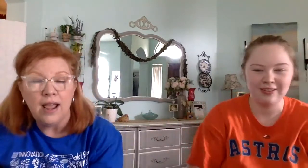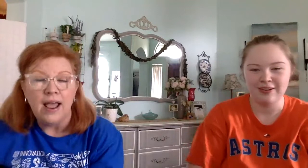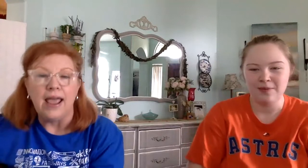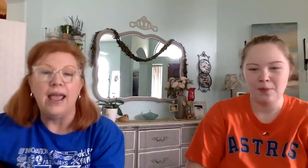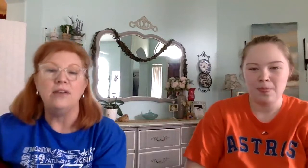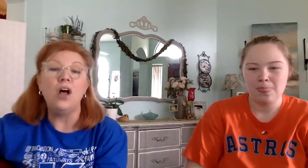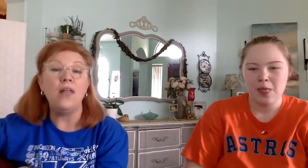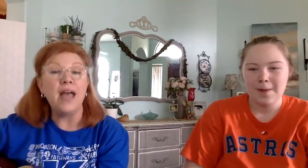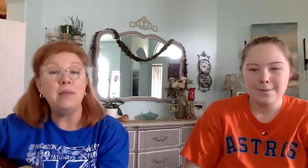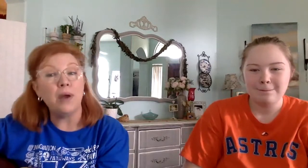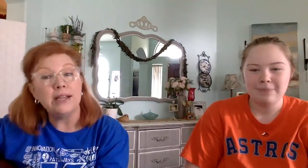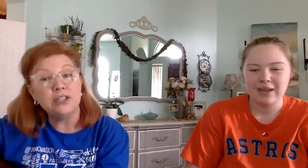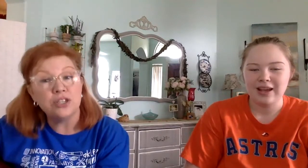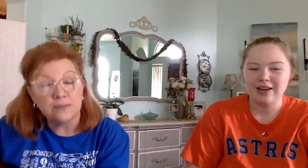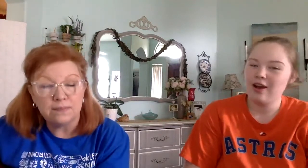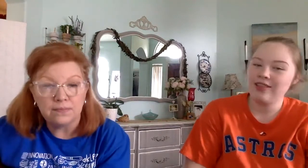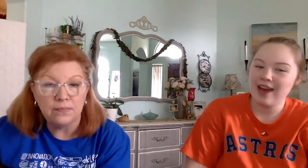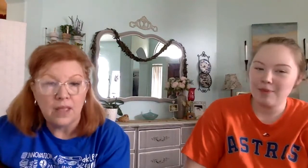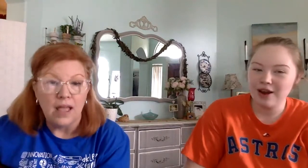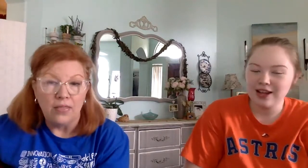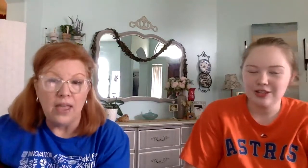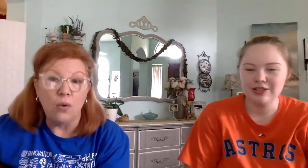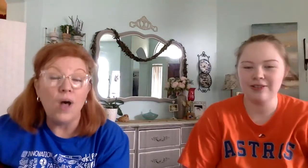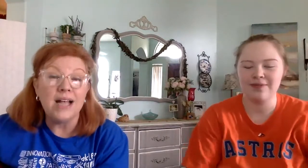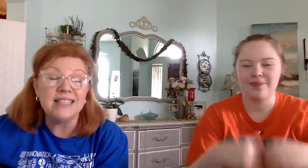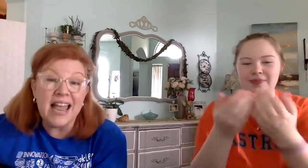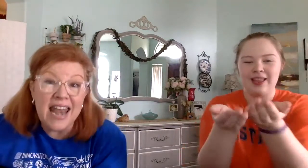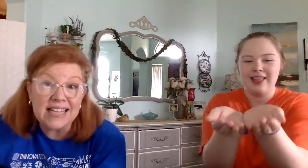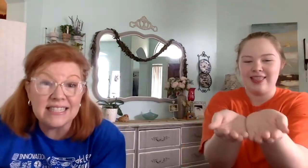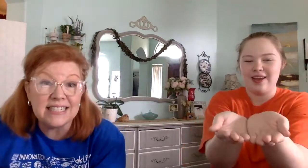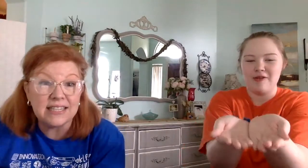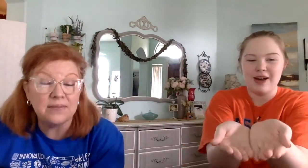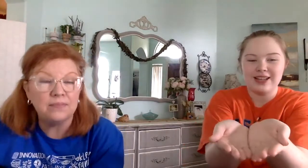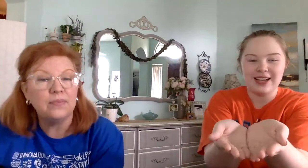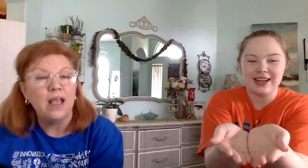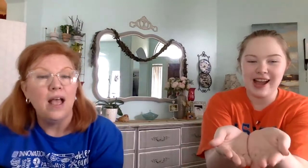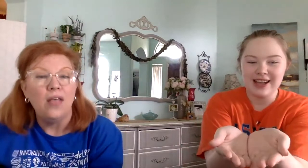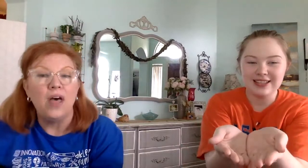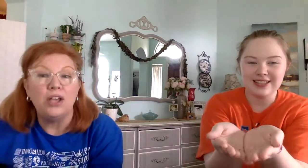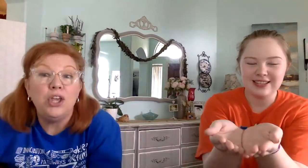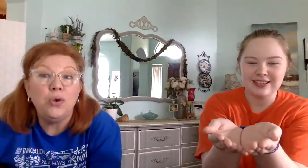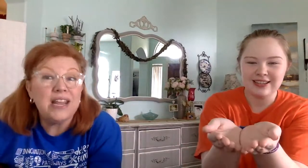And on that branch, there was a nest, the cutest